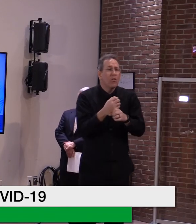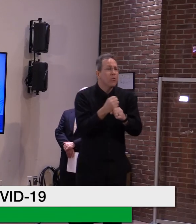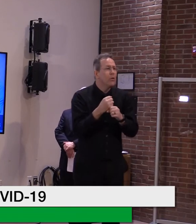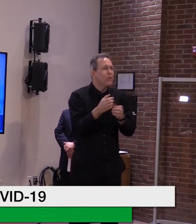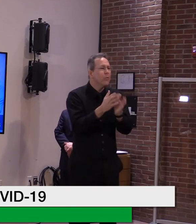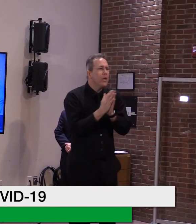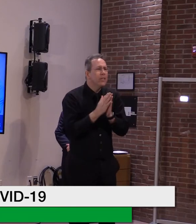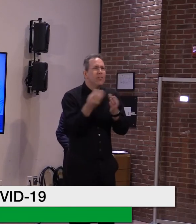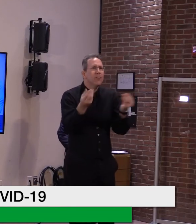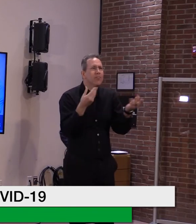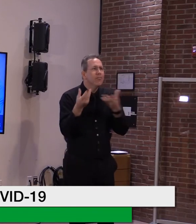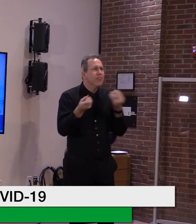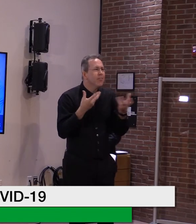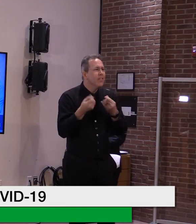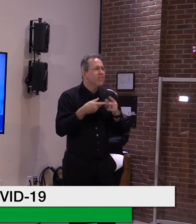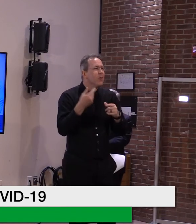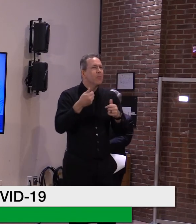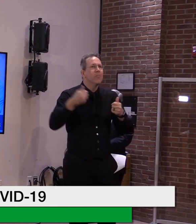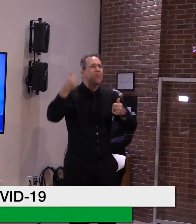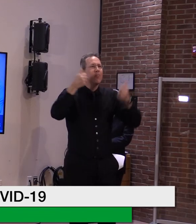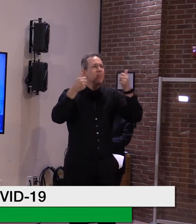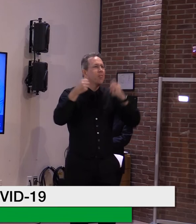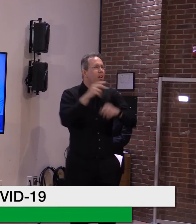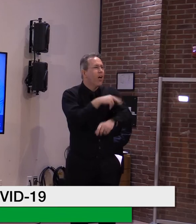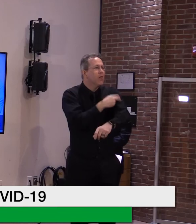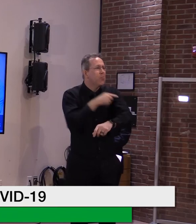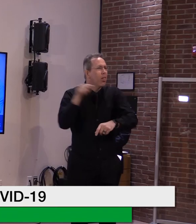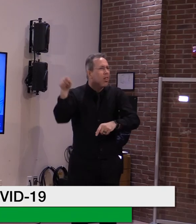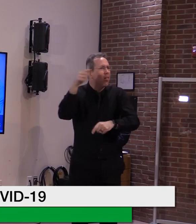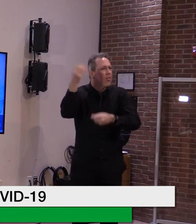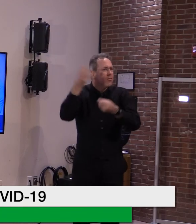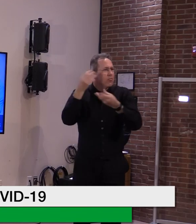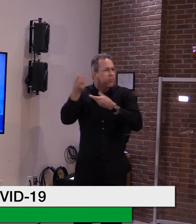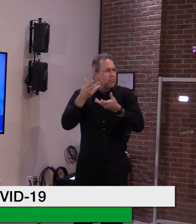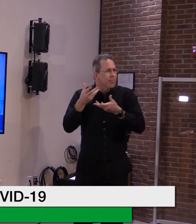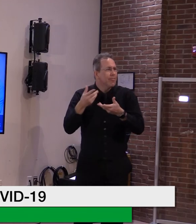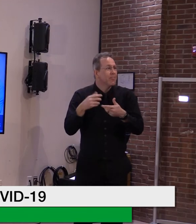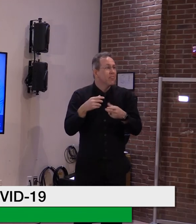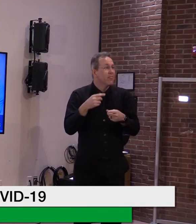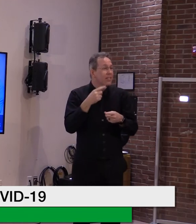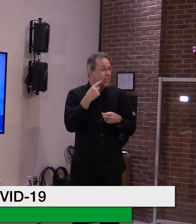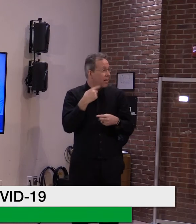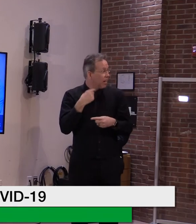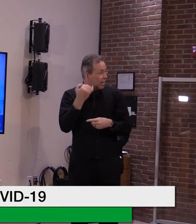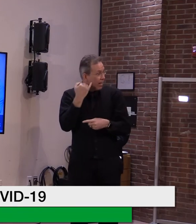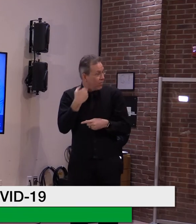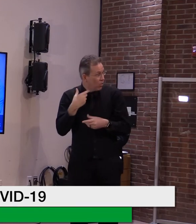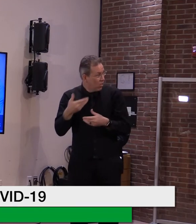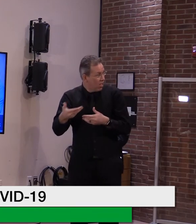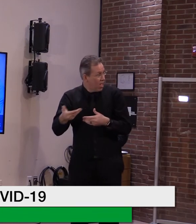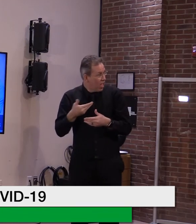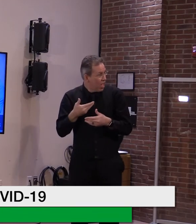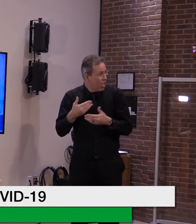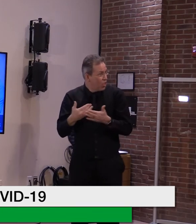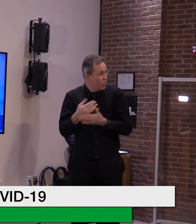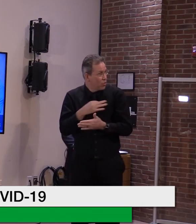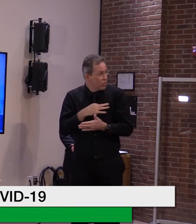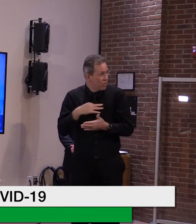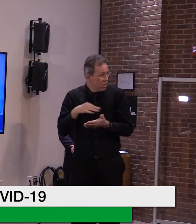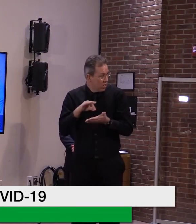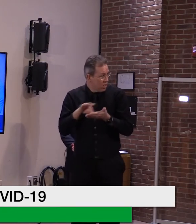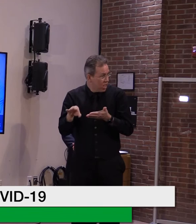on an ongoing basis. So if those are accounted for in the mix, they will be accounted for in the 1A.